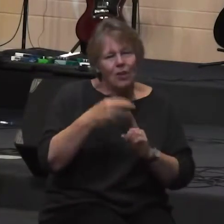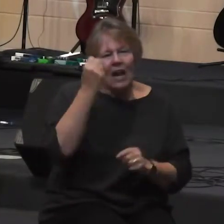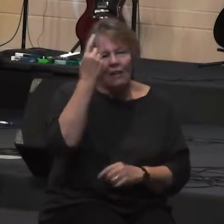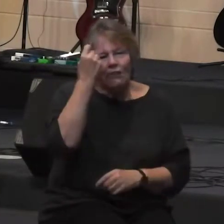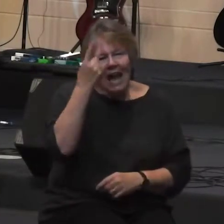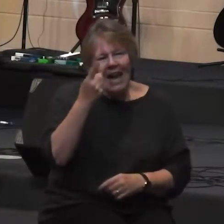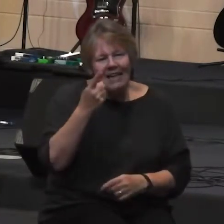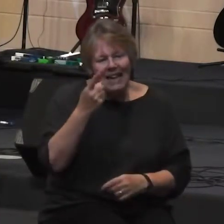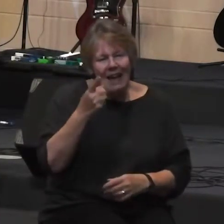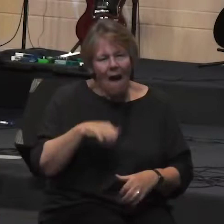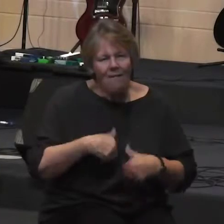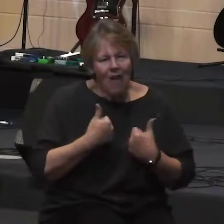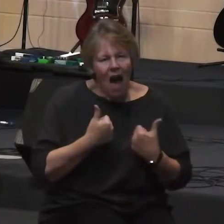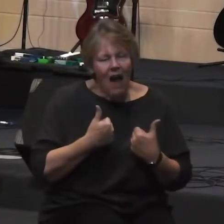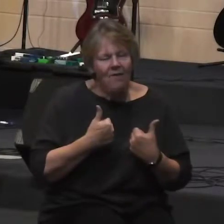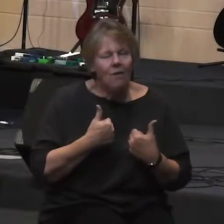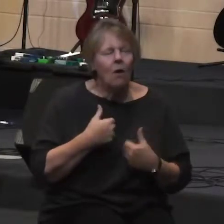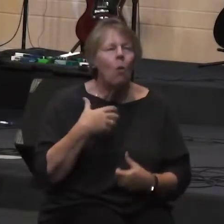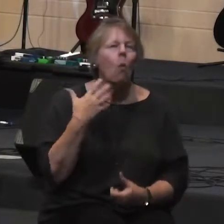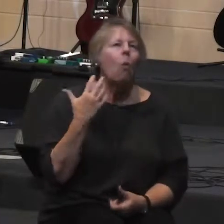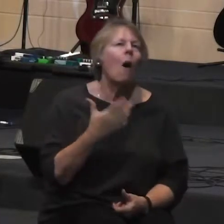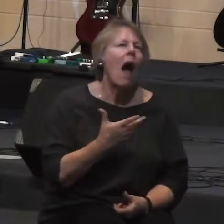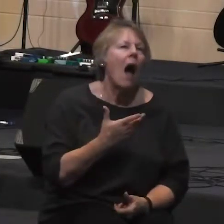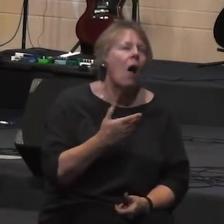was deeply satisfied